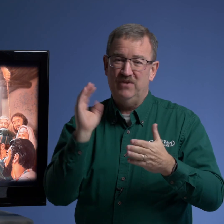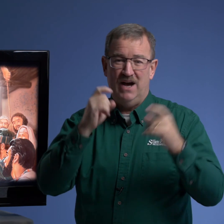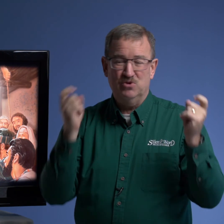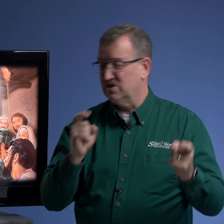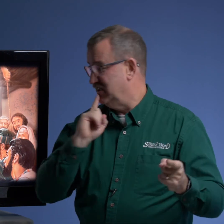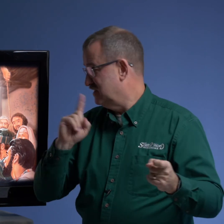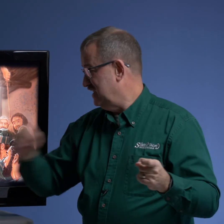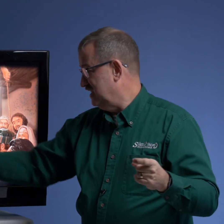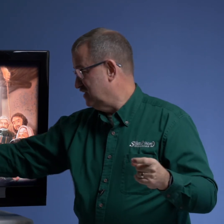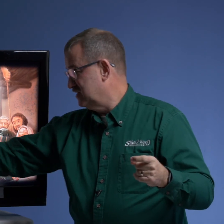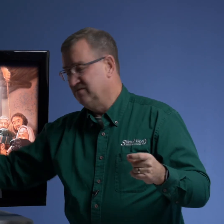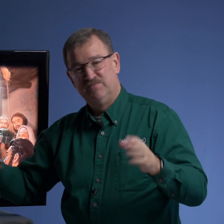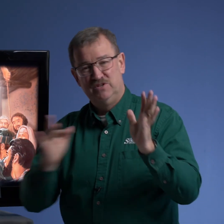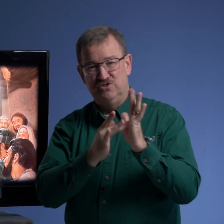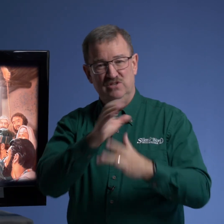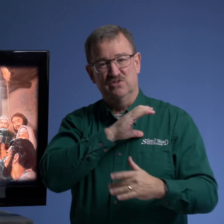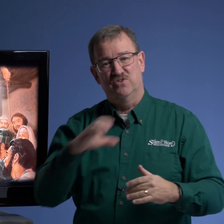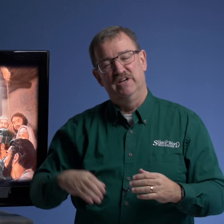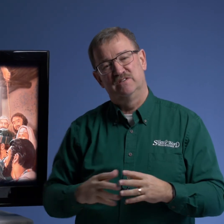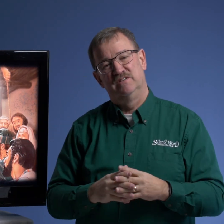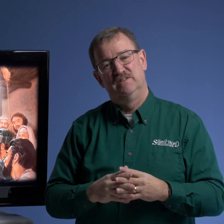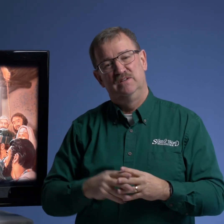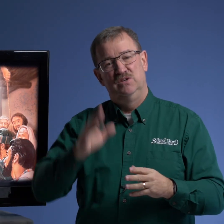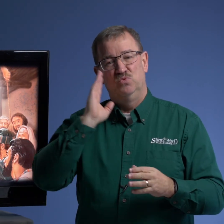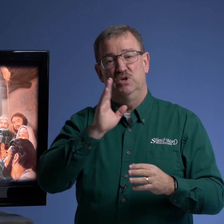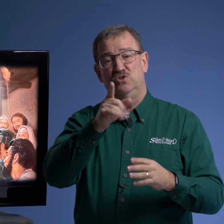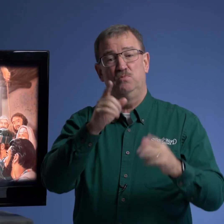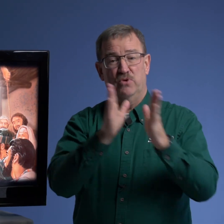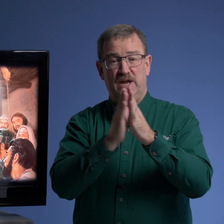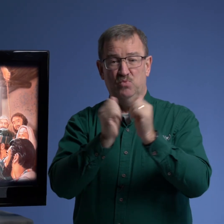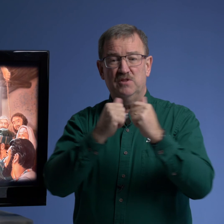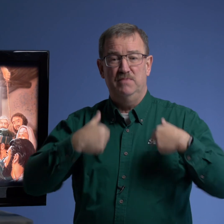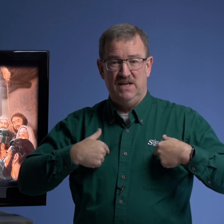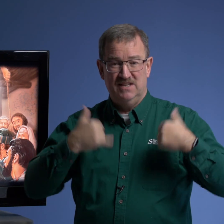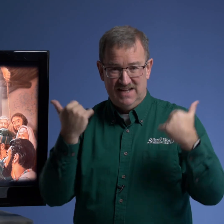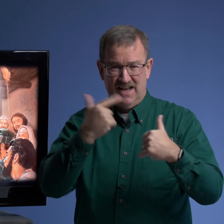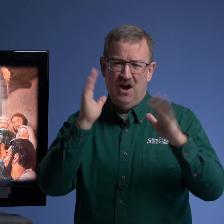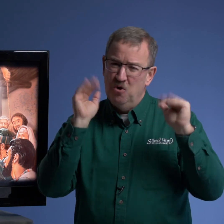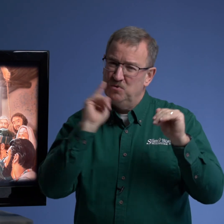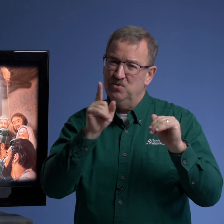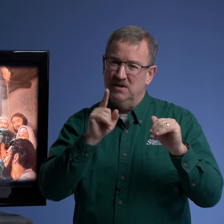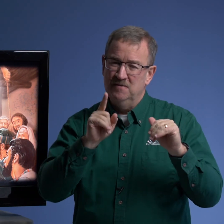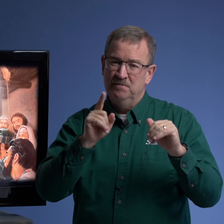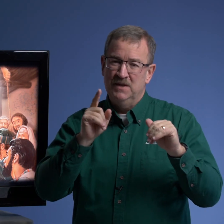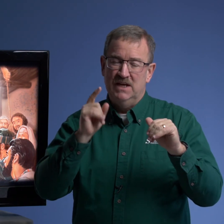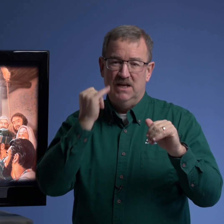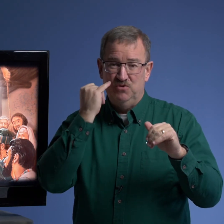our sins is jesus christ will you pray with me today i hope you will if you